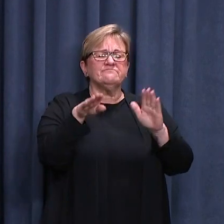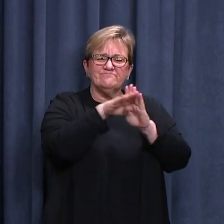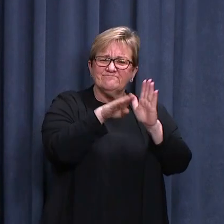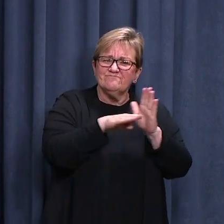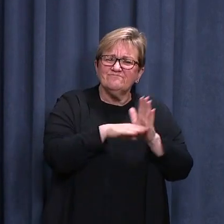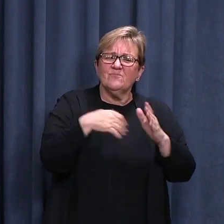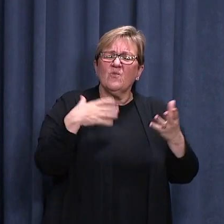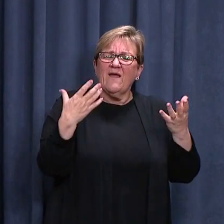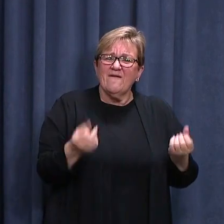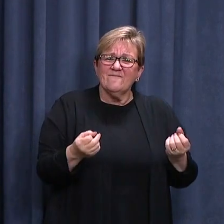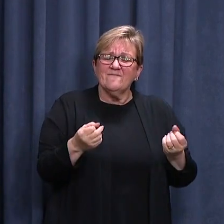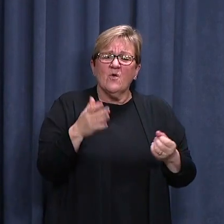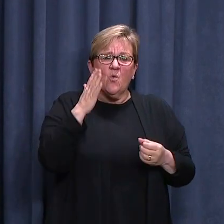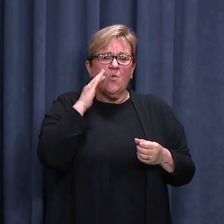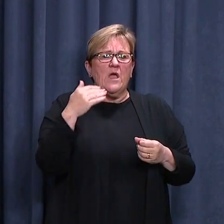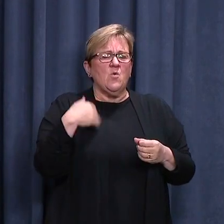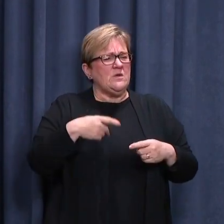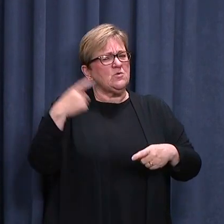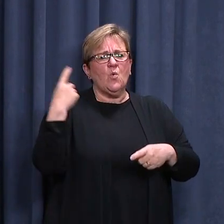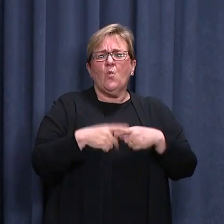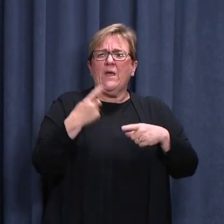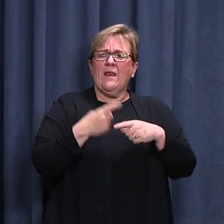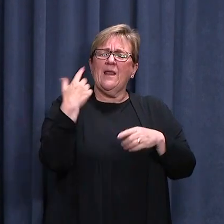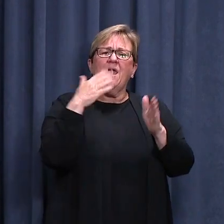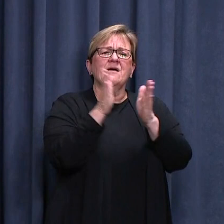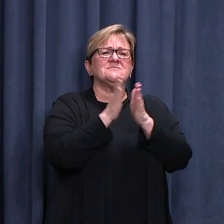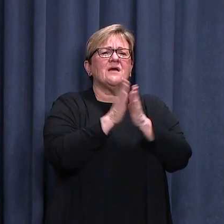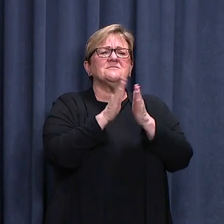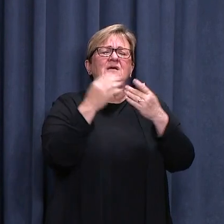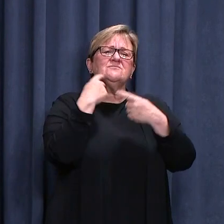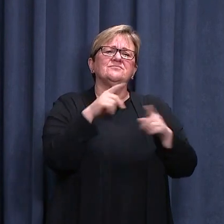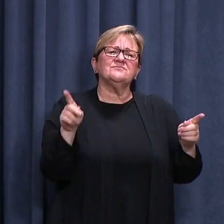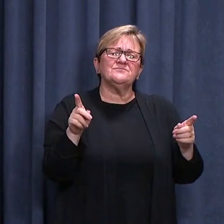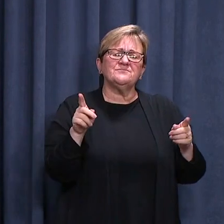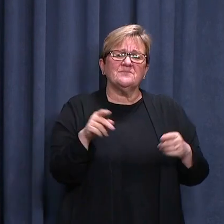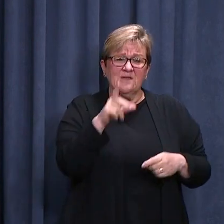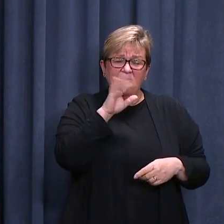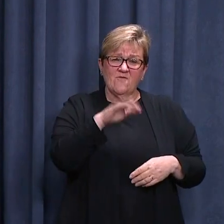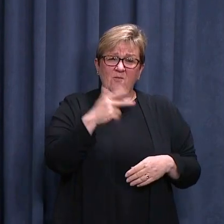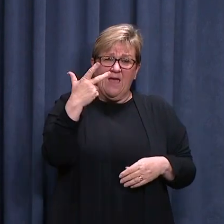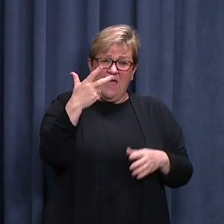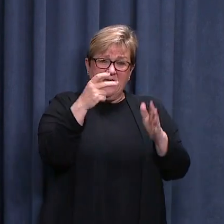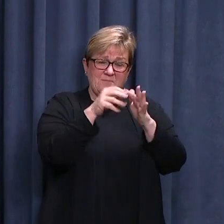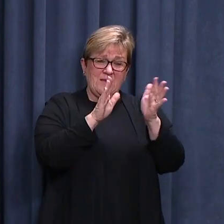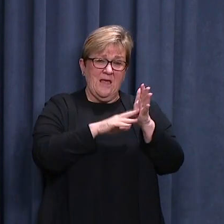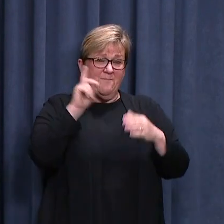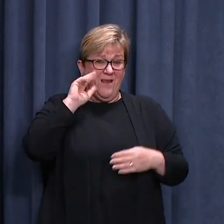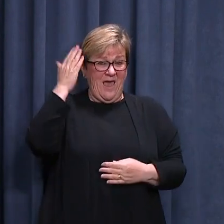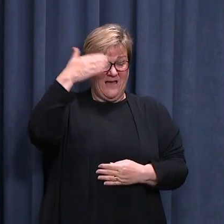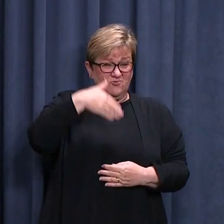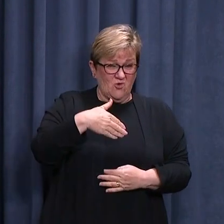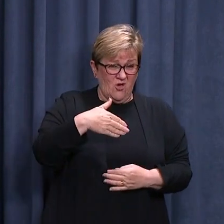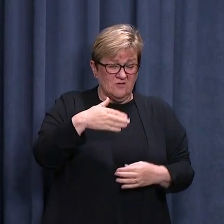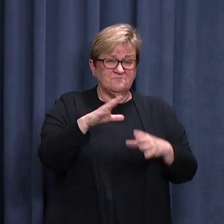have been in place since we reacted swiftly on Sunday. I can also confirm that as of 8pm last night,